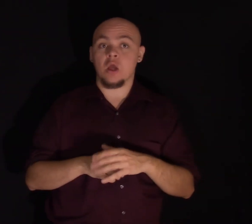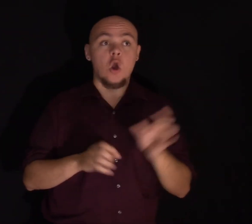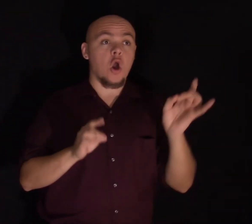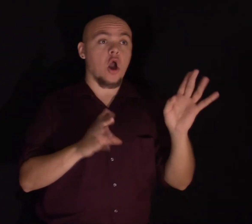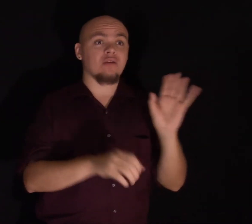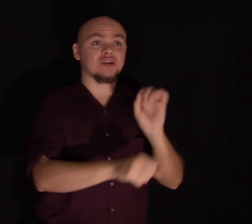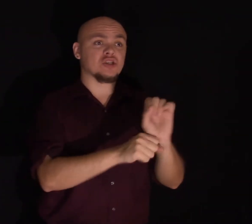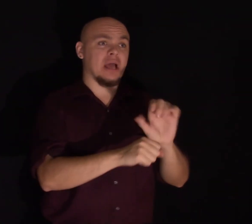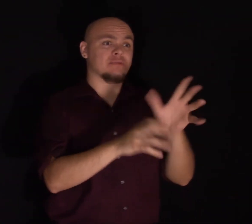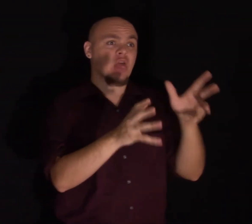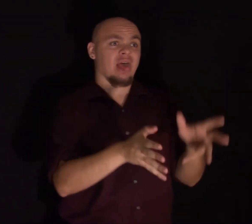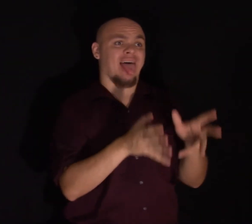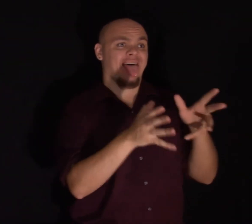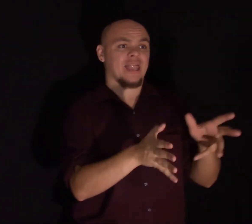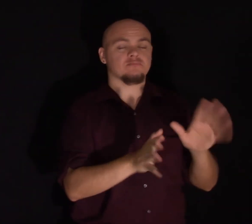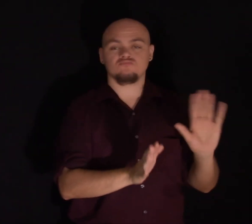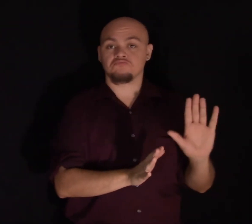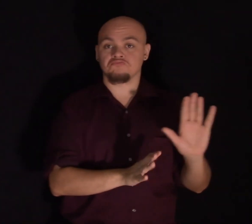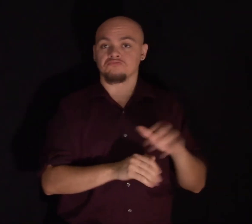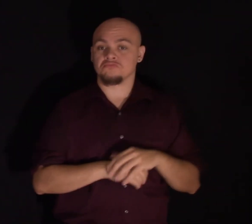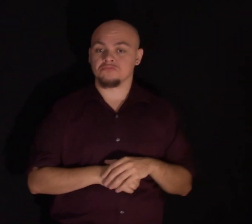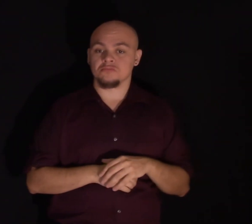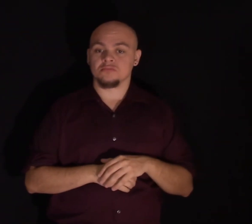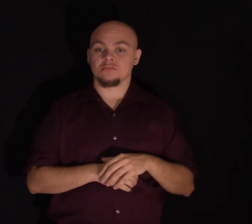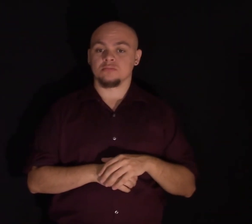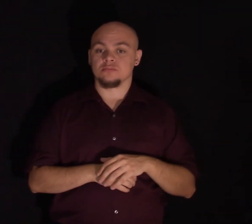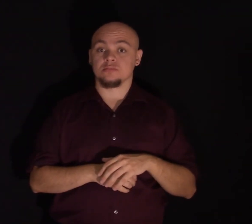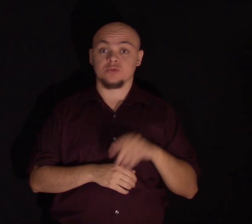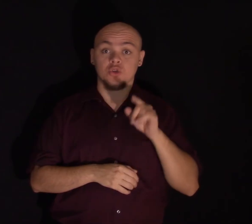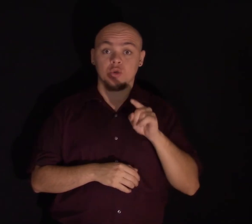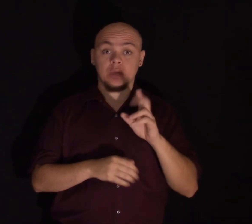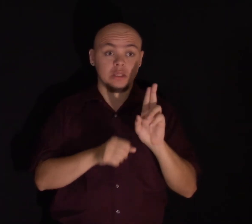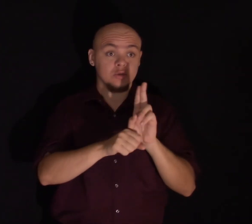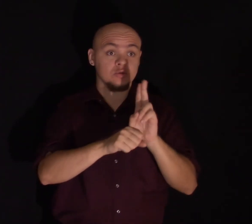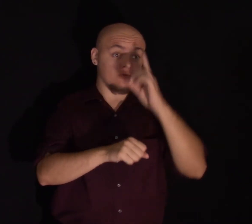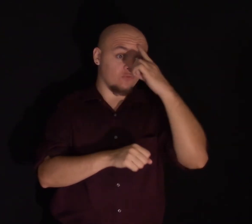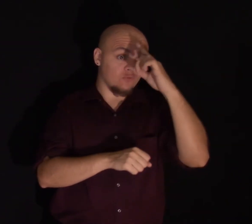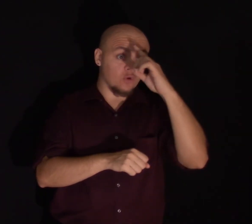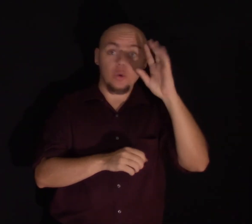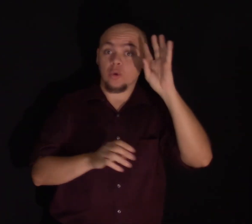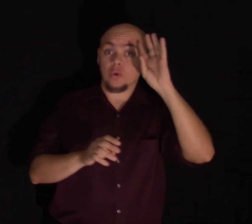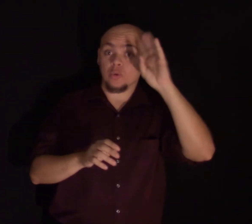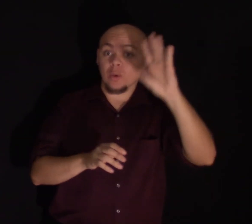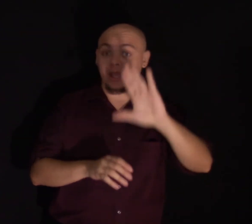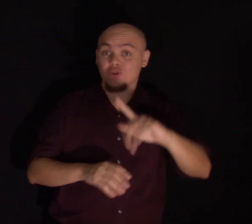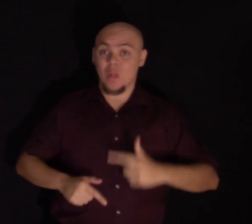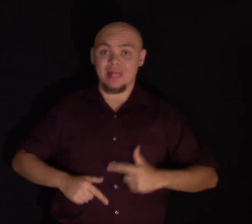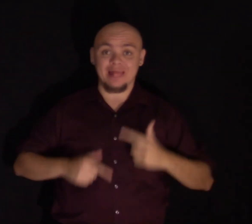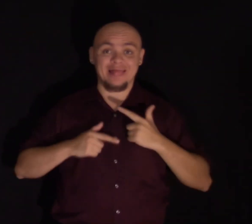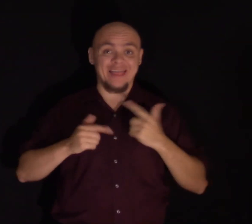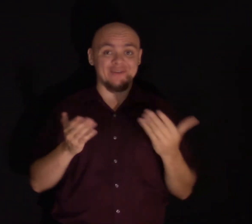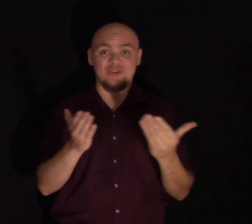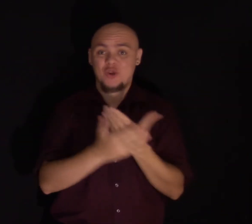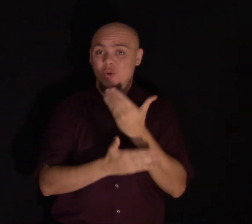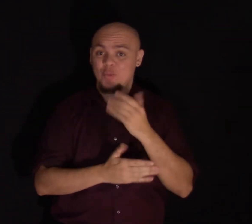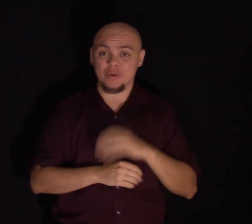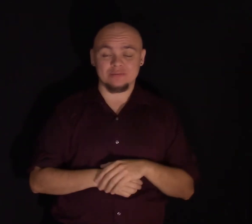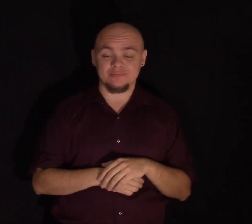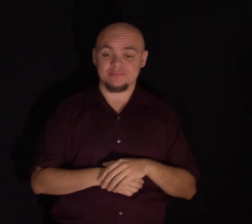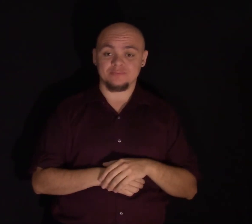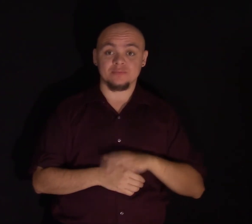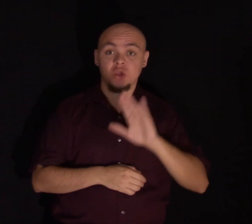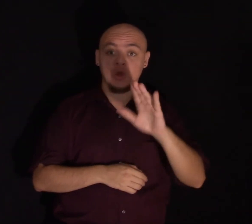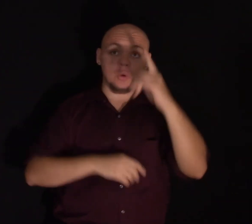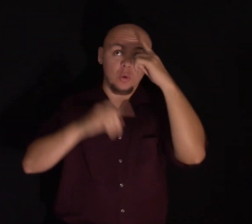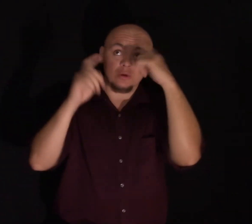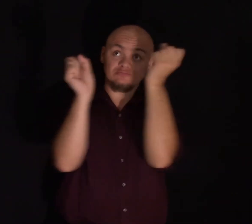left undone. But you can also use it to create a wonderful new life for yourself. To make those dreams come